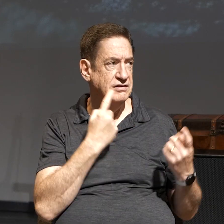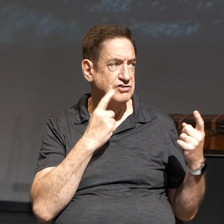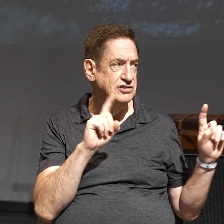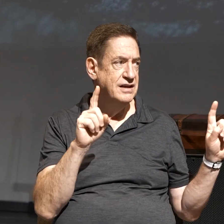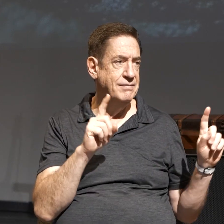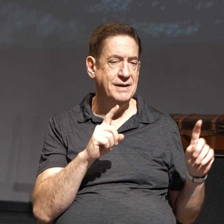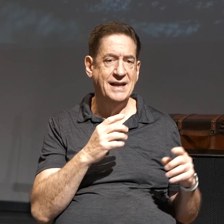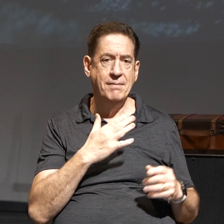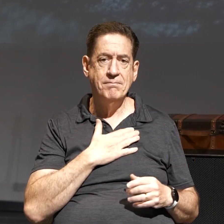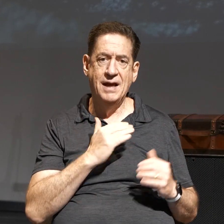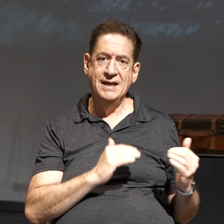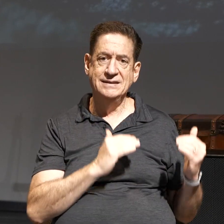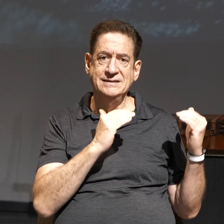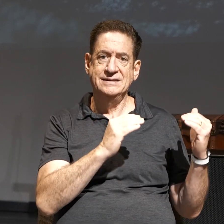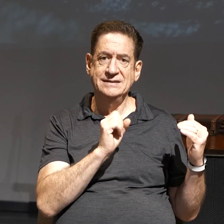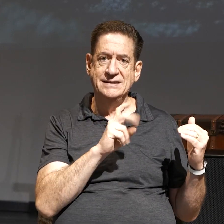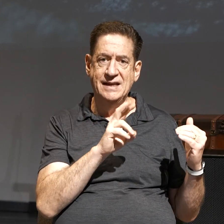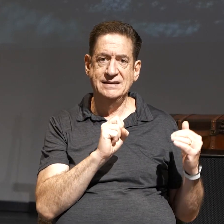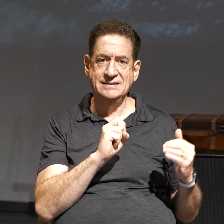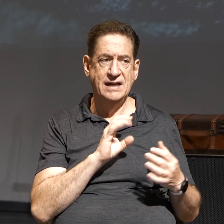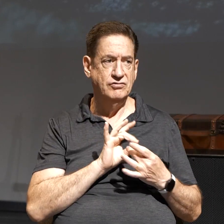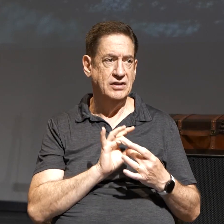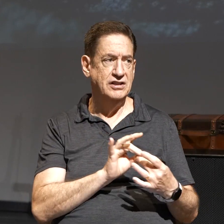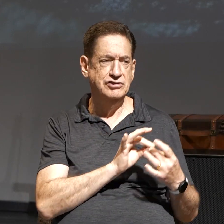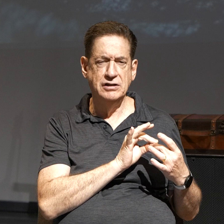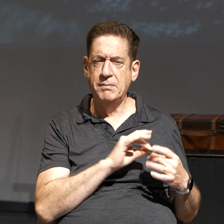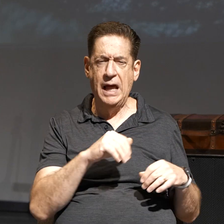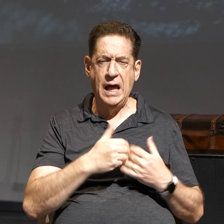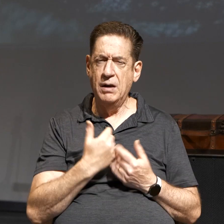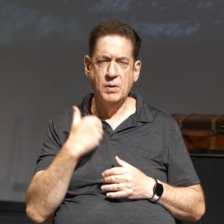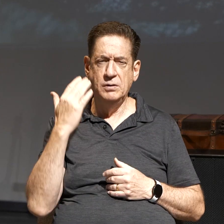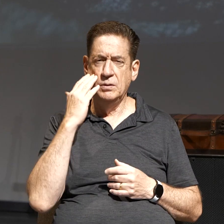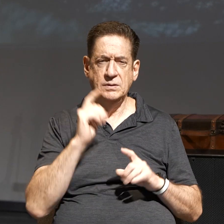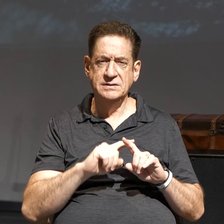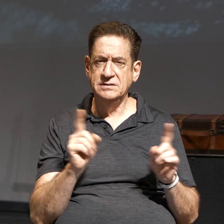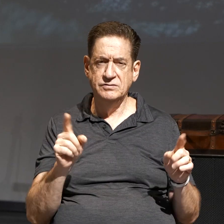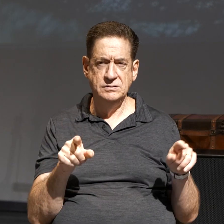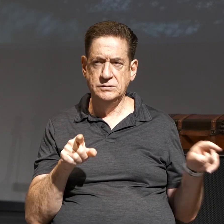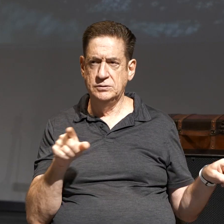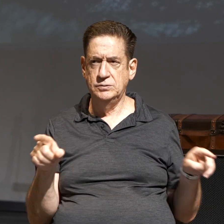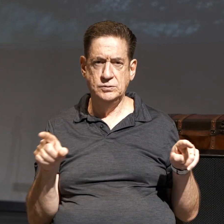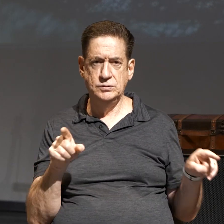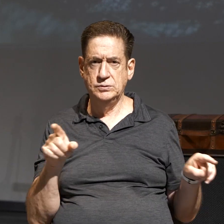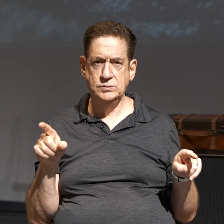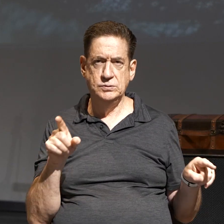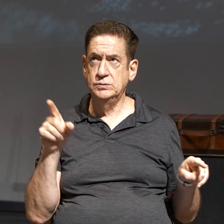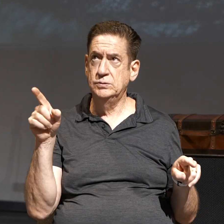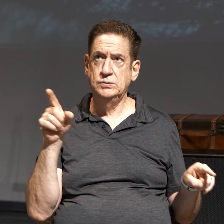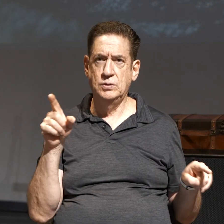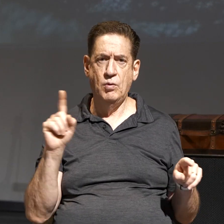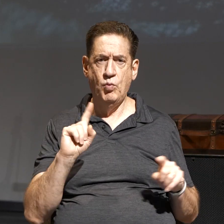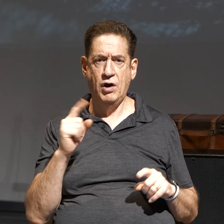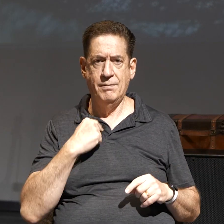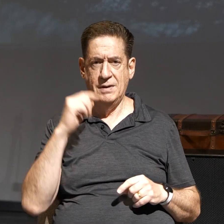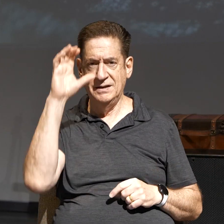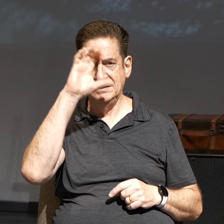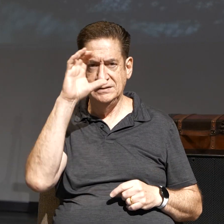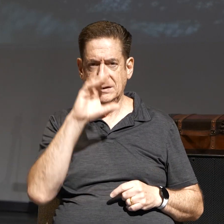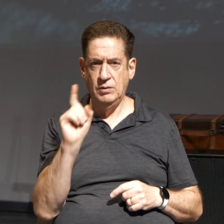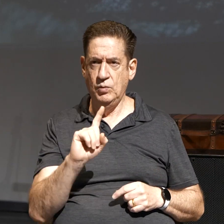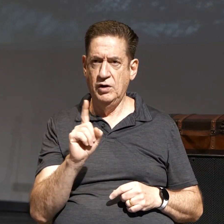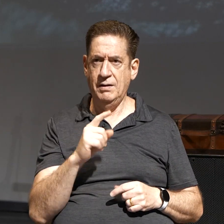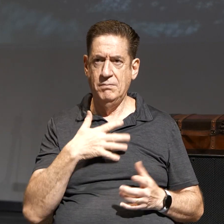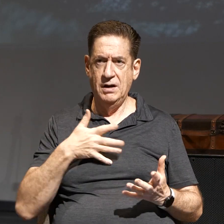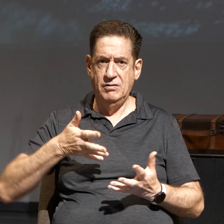status, and relationships. So how do I know the difference between the two? How do I know where I'm seeking, where my root